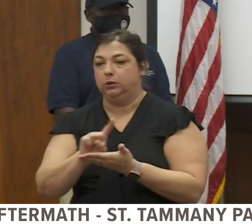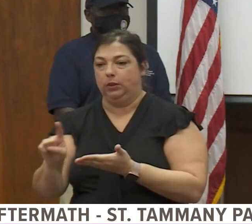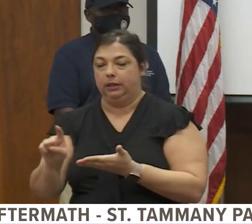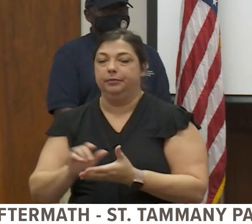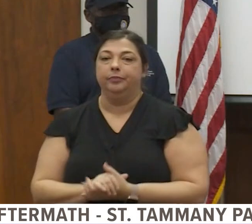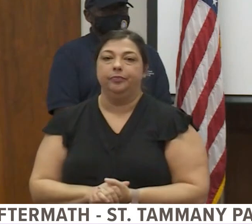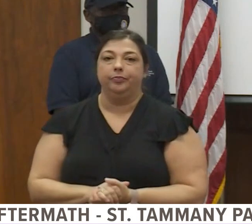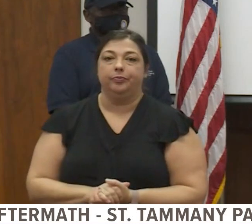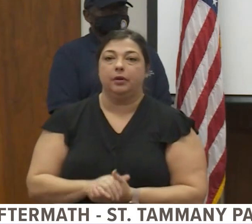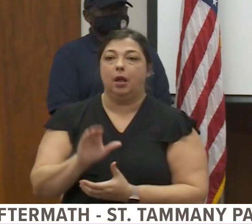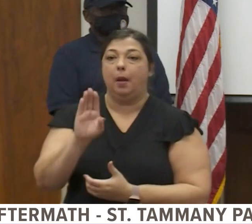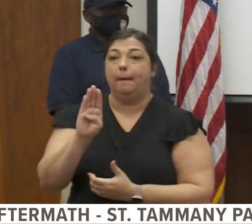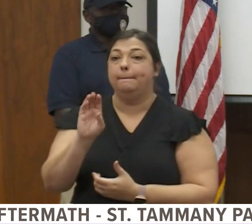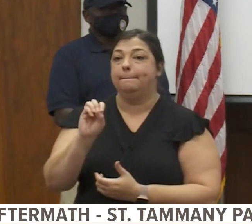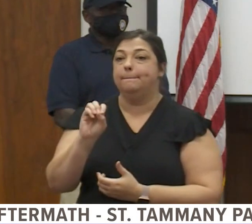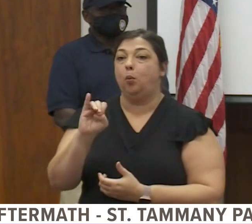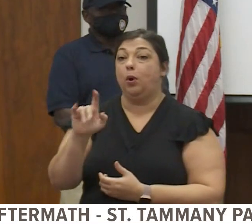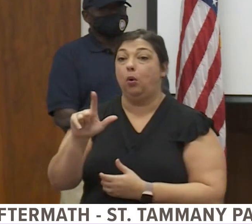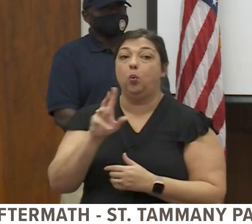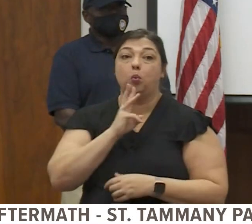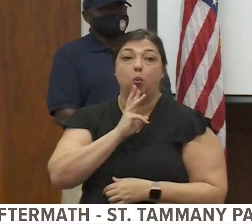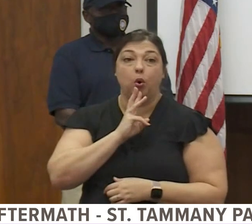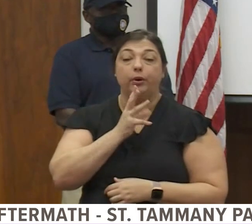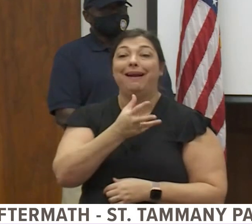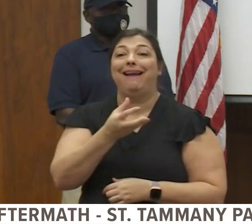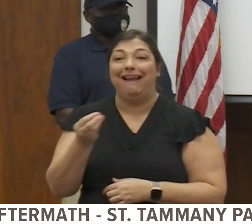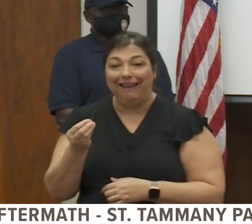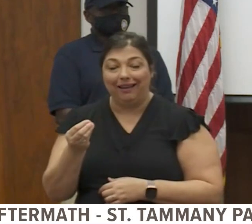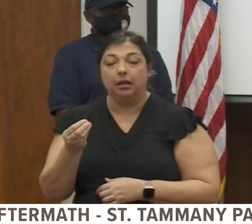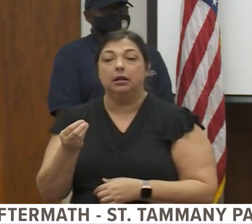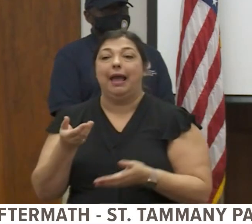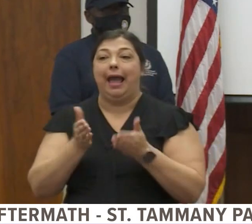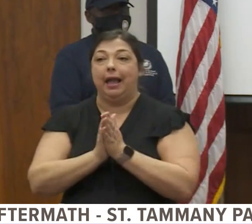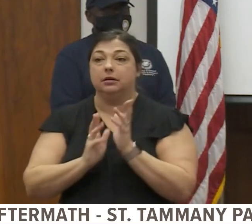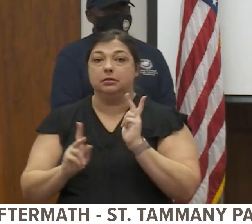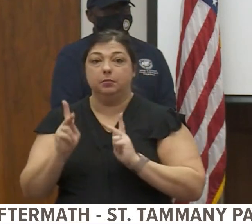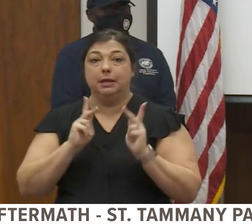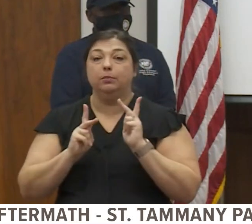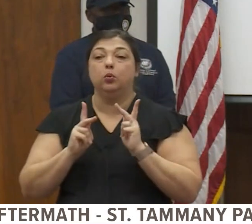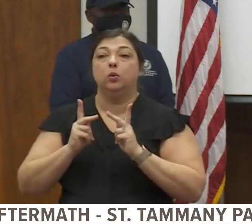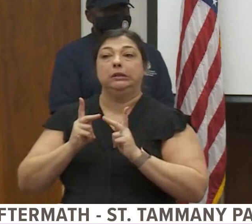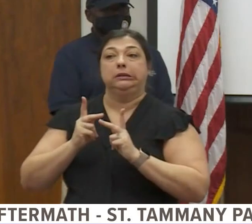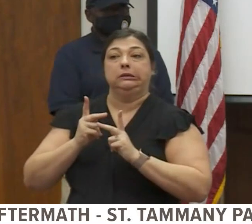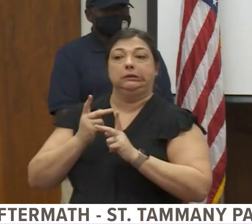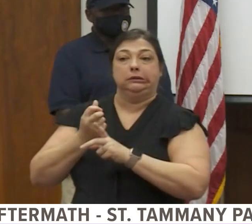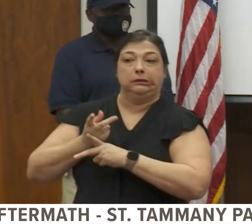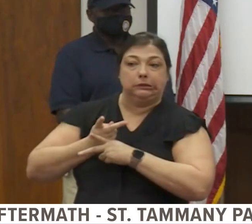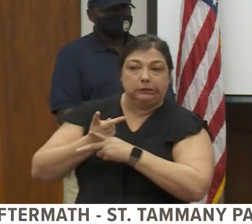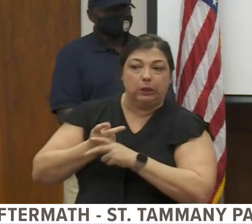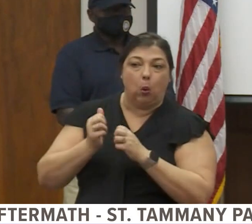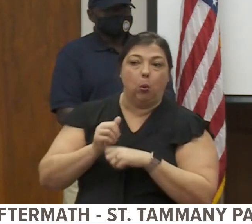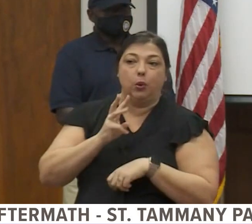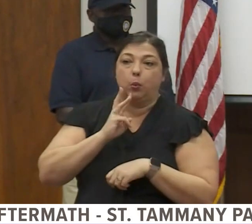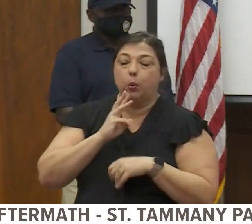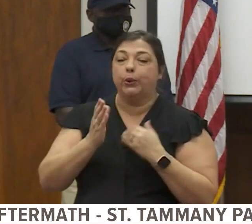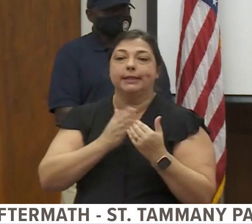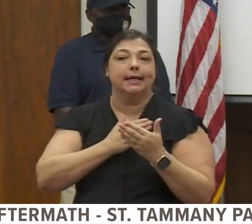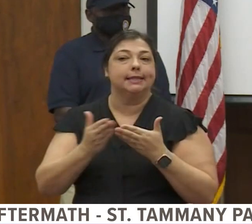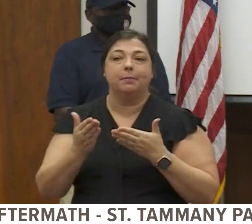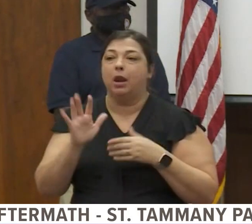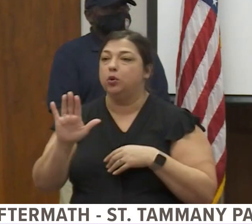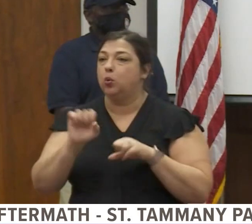I mentioned the boil water earlier but I also ask that our citizens conserve water. No matter what water system you're on,